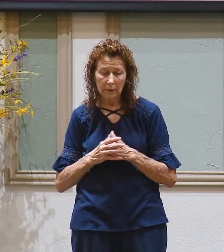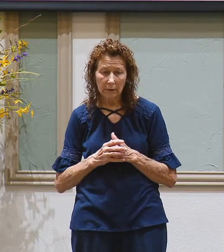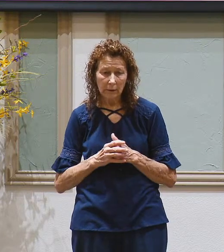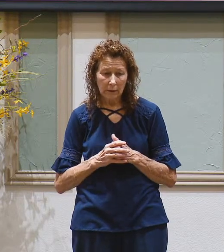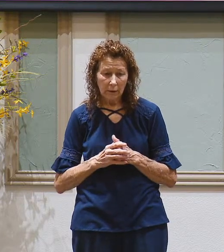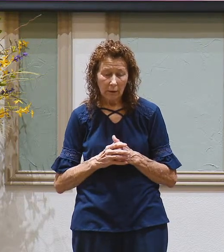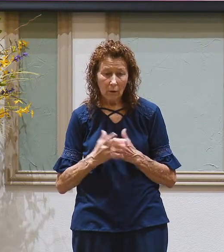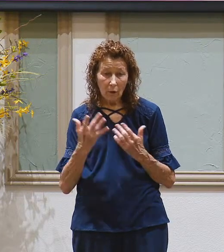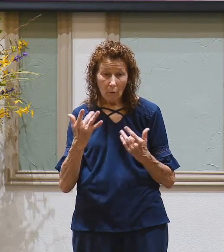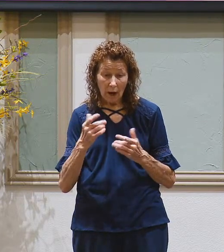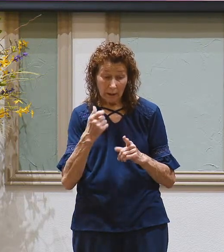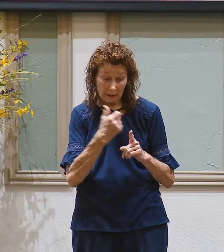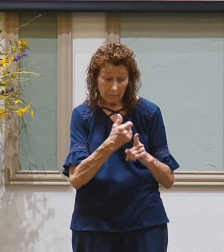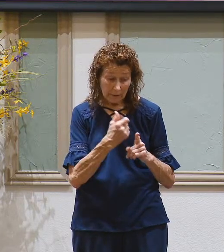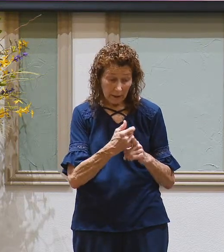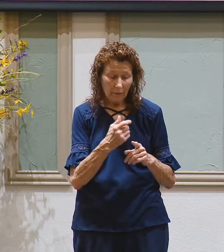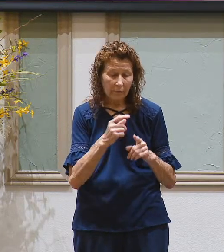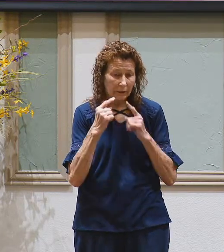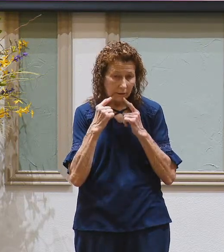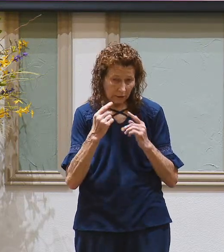because he too is a sinner.